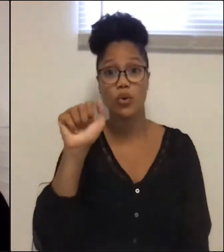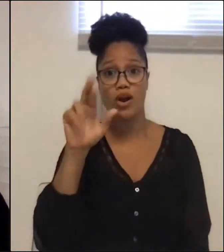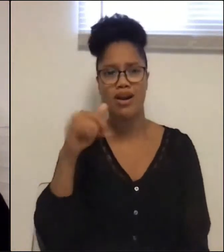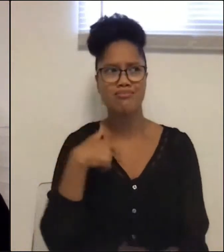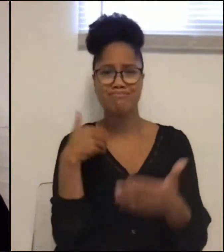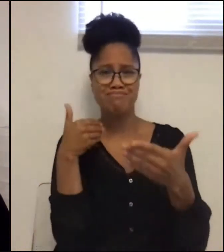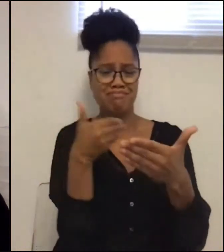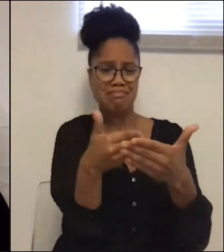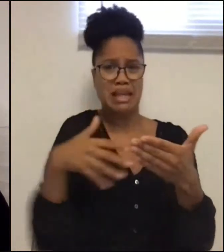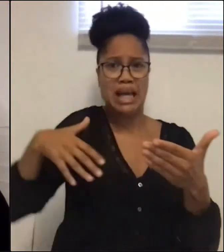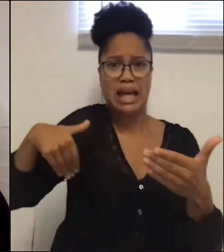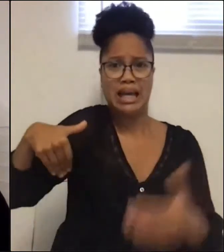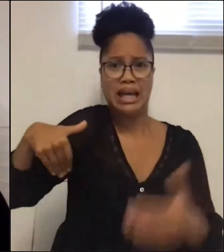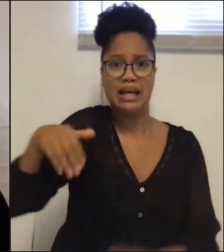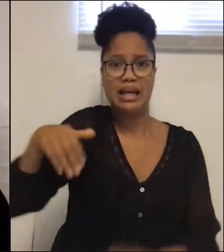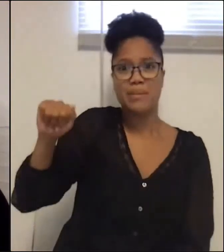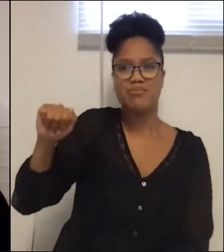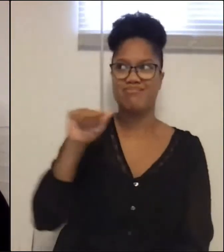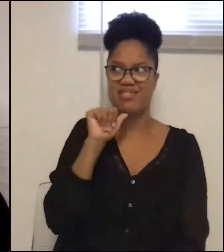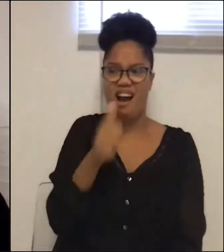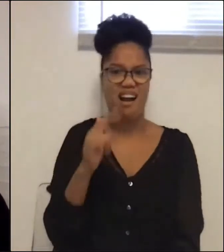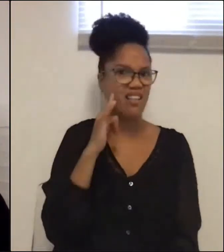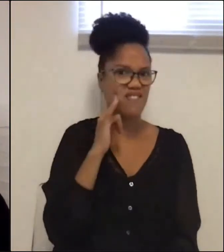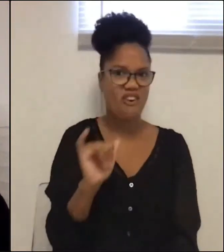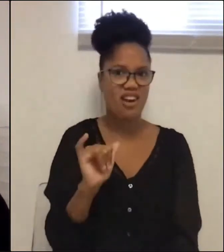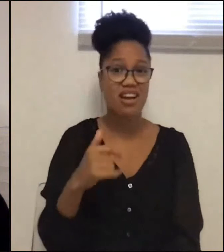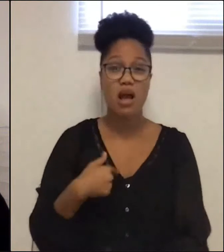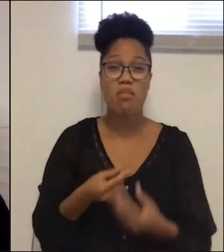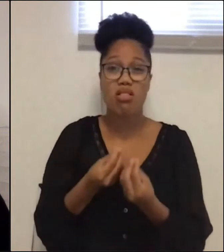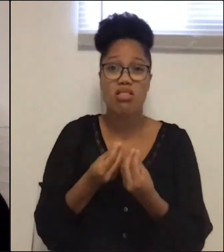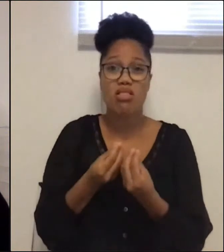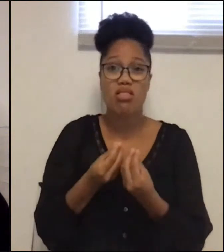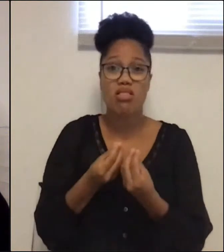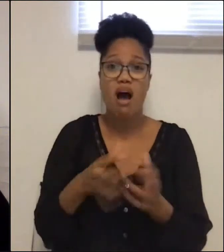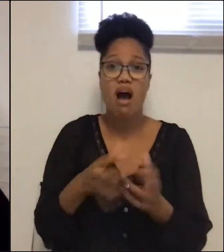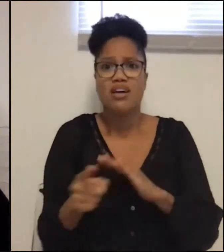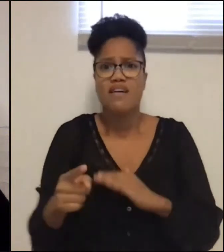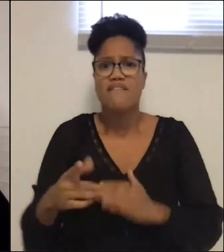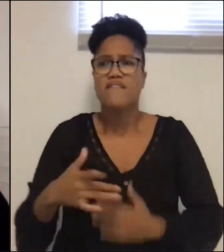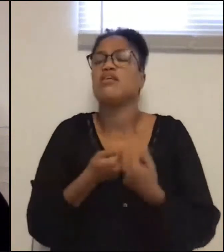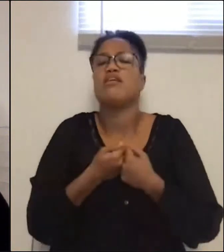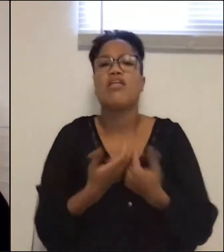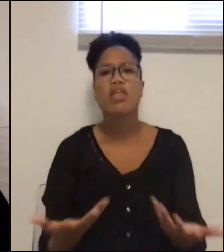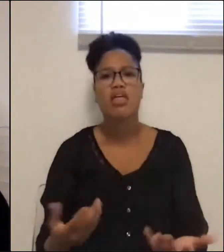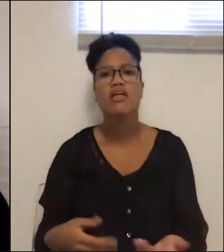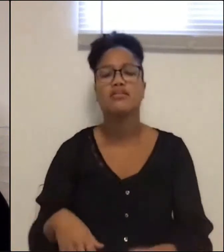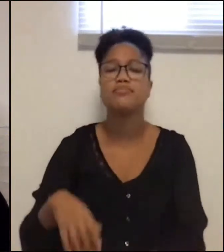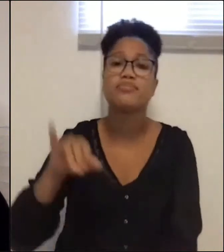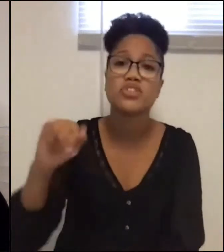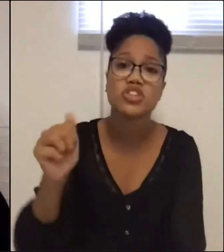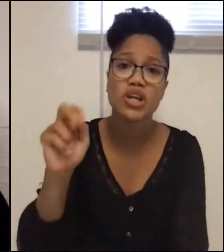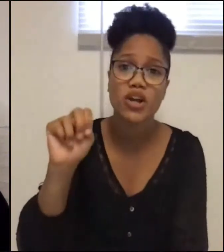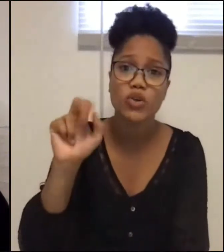Pennsylvania's no California and getting lost exhausts me. January. January, I